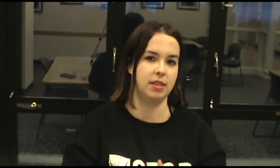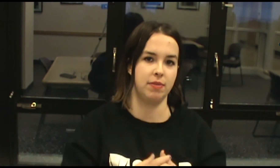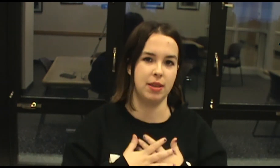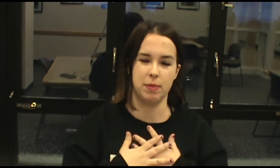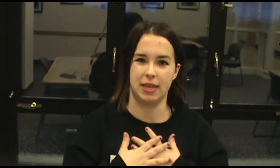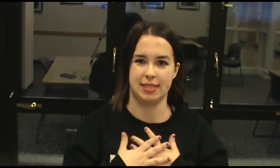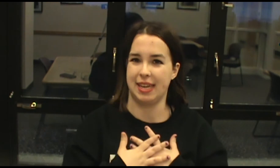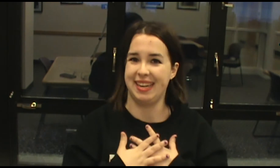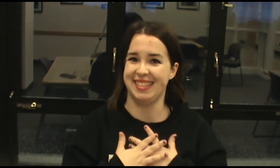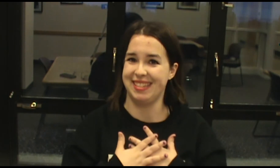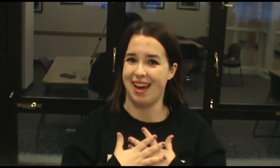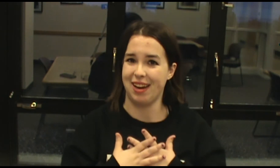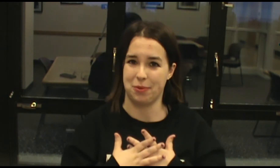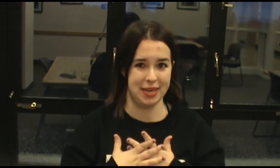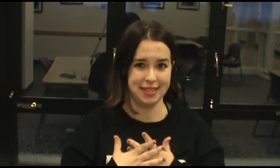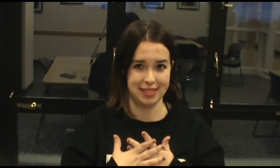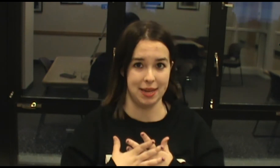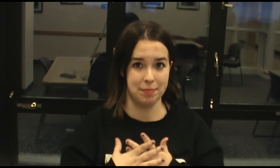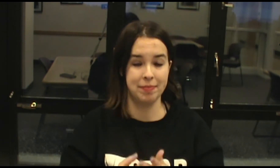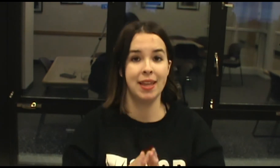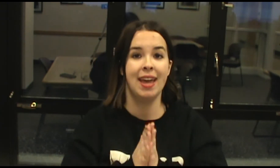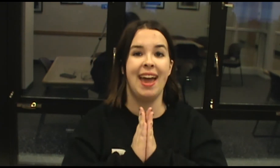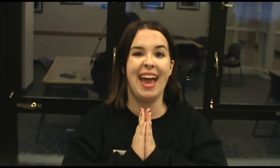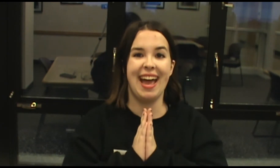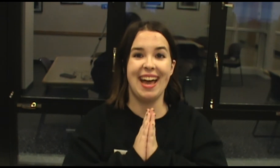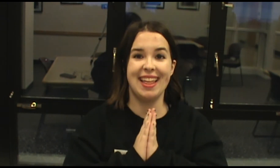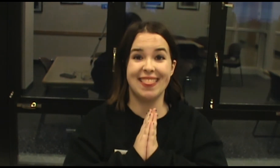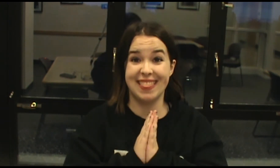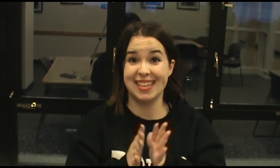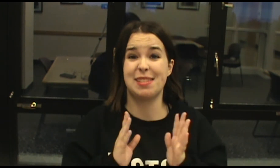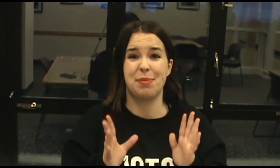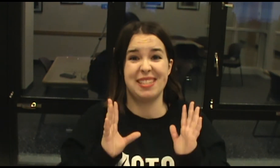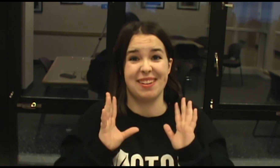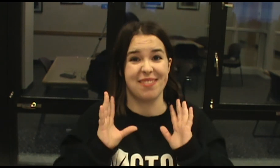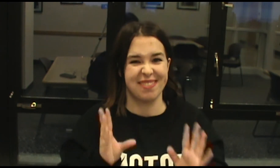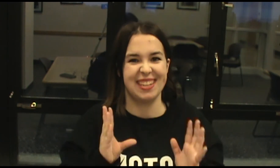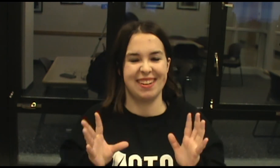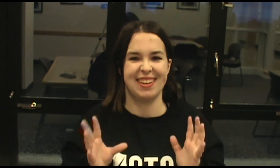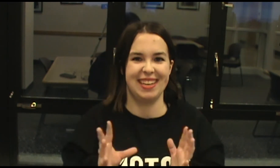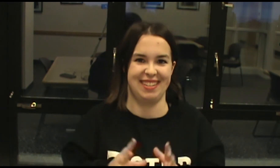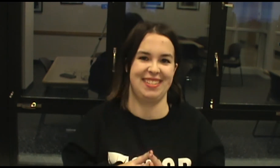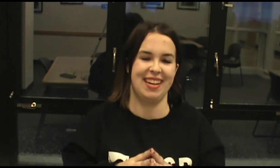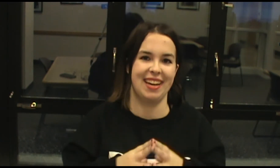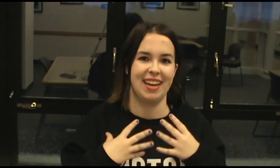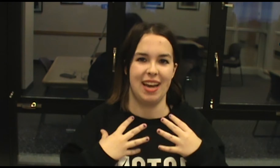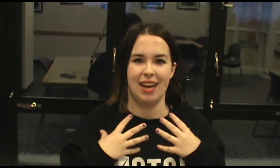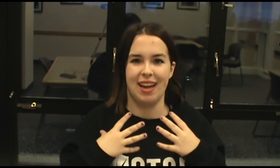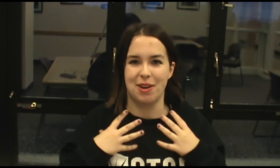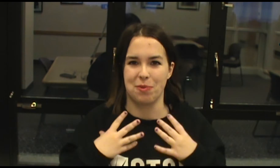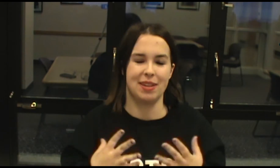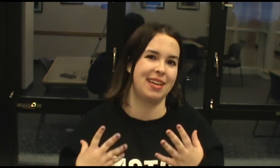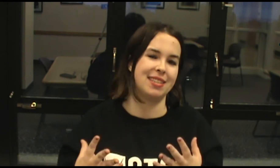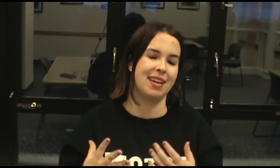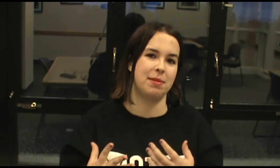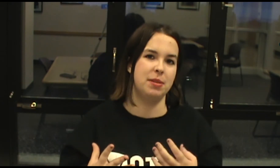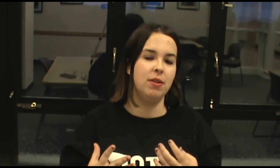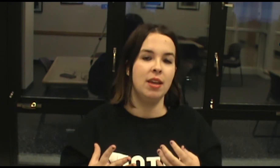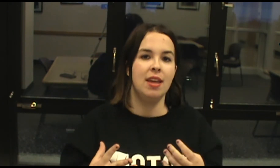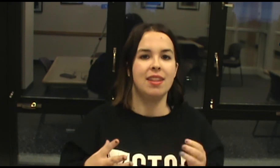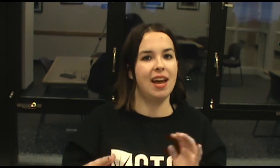stuff, they realize that he's not quite the same. And this was a really, really interesting and really exciting episode that